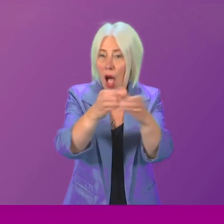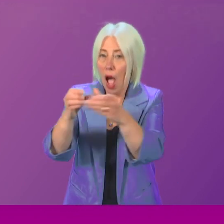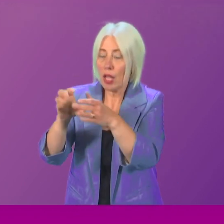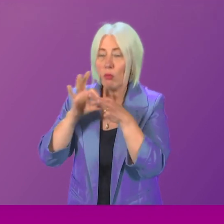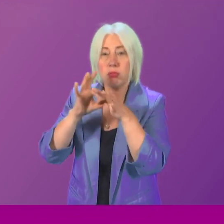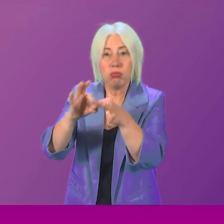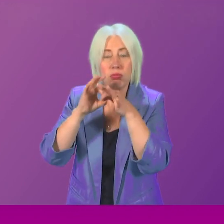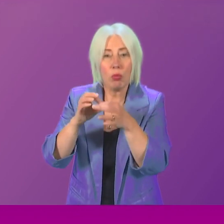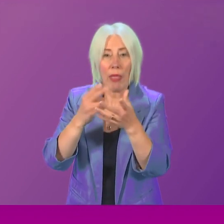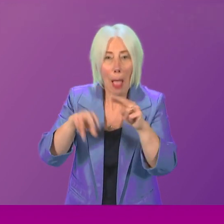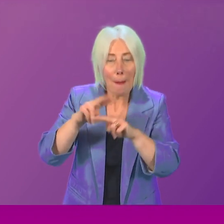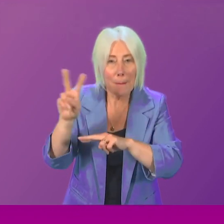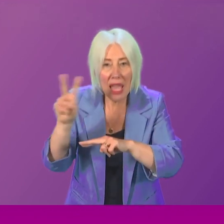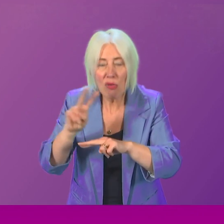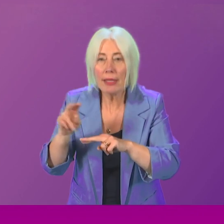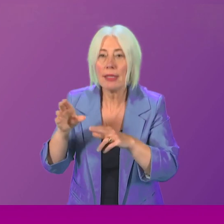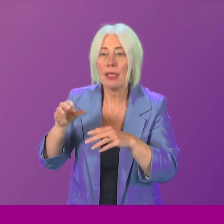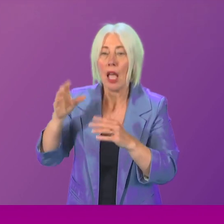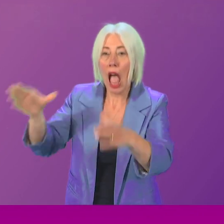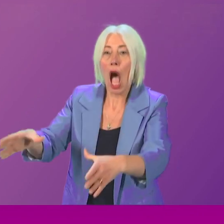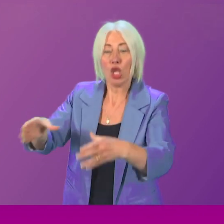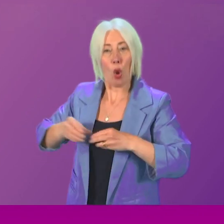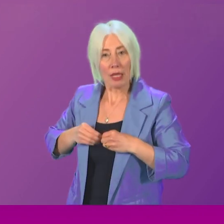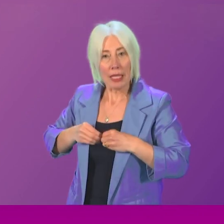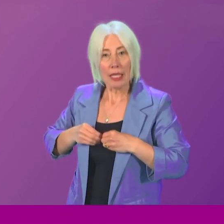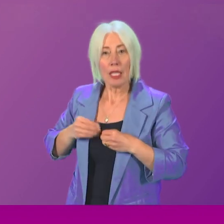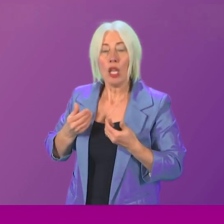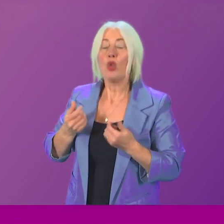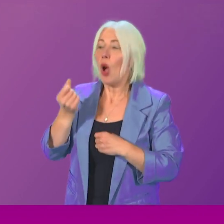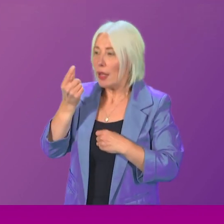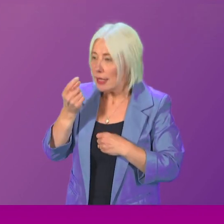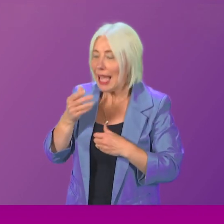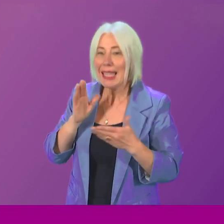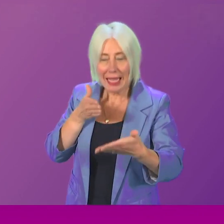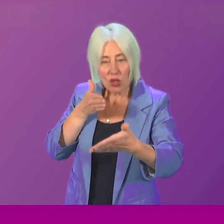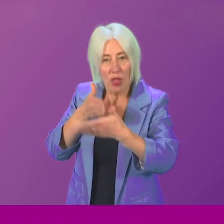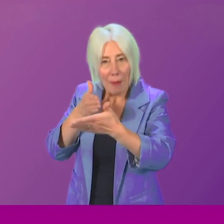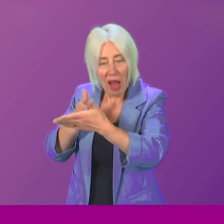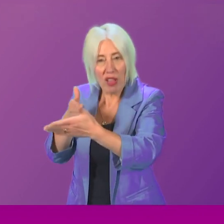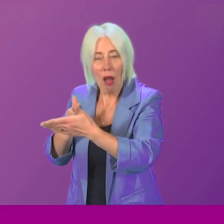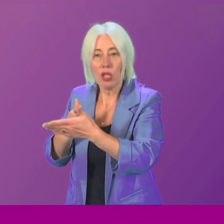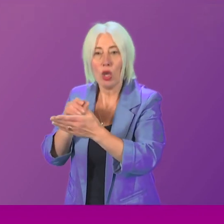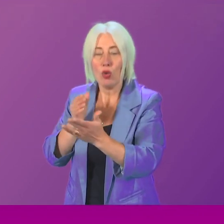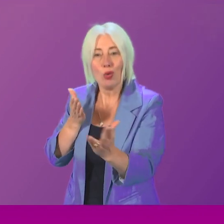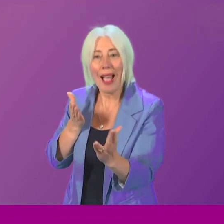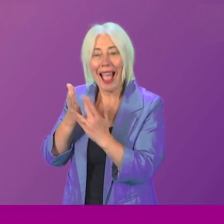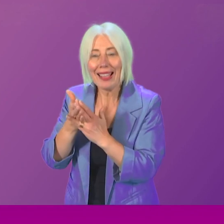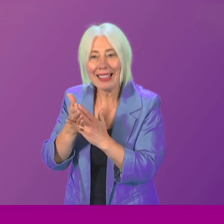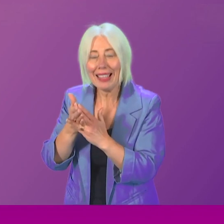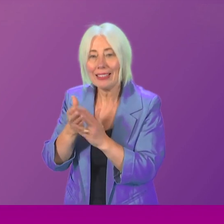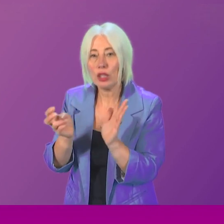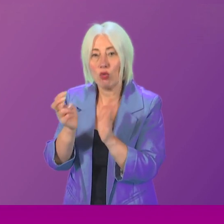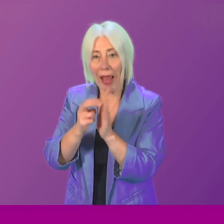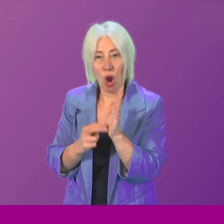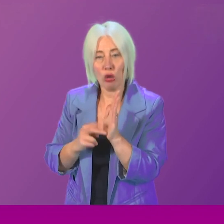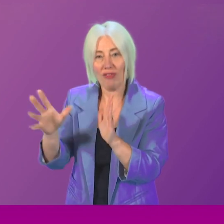parents and adoptees to understand and hopefully overcome the barriers to accessing those adoption records? First